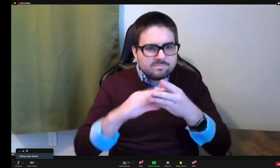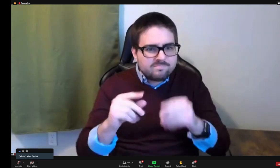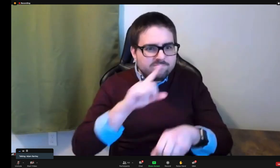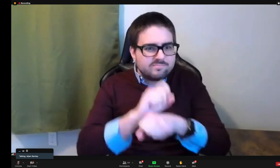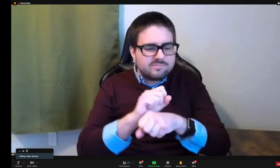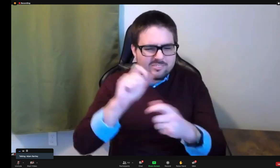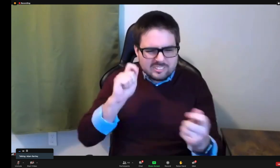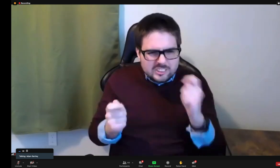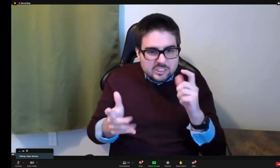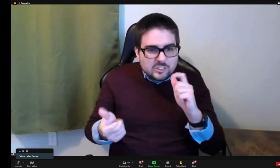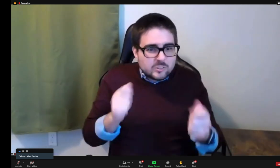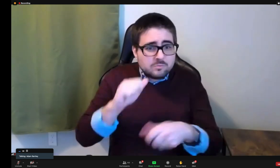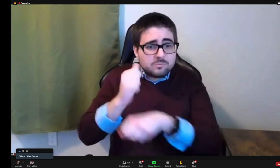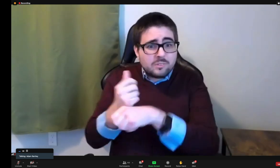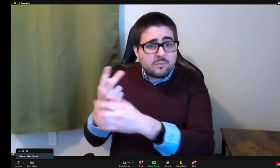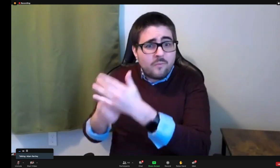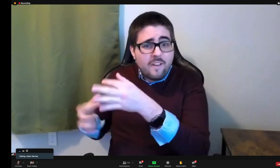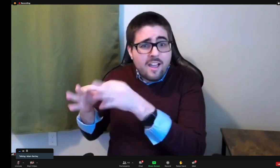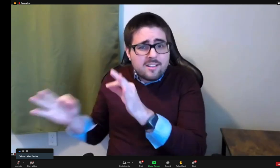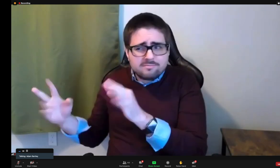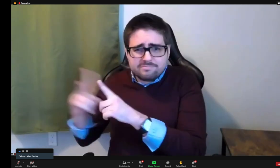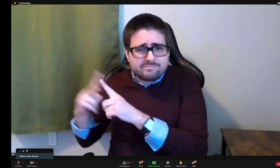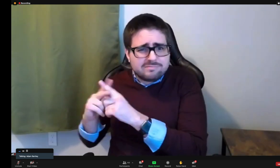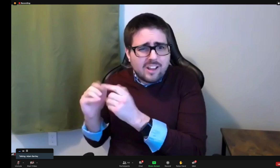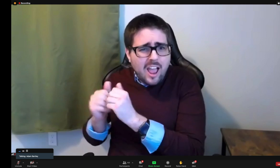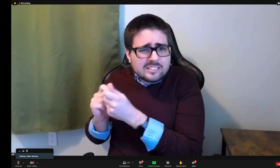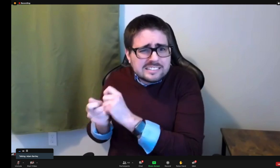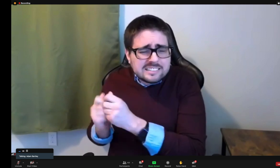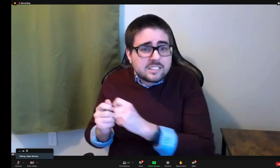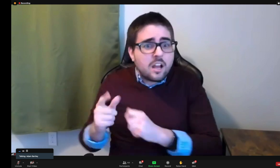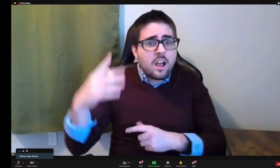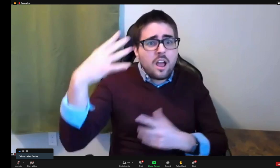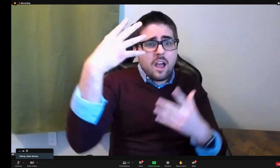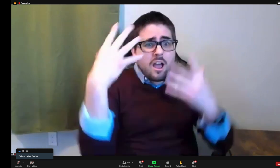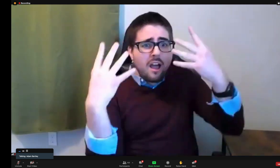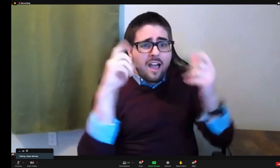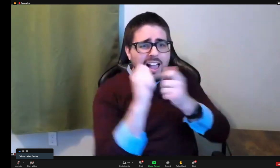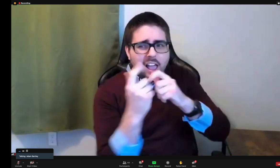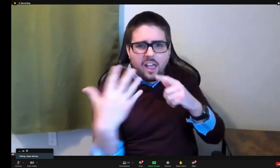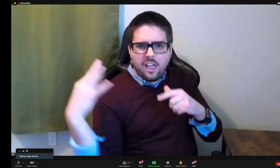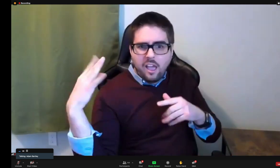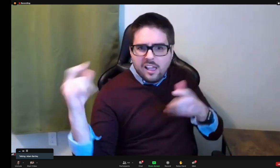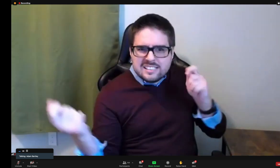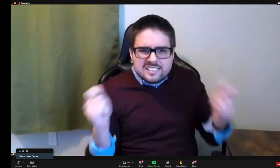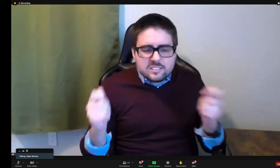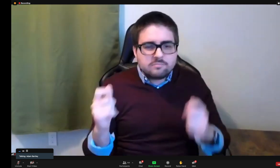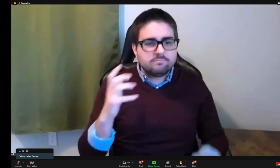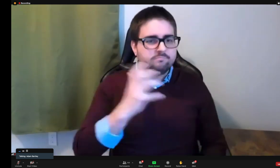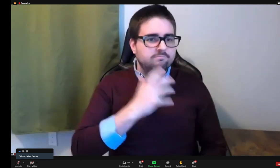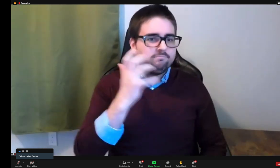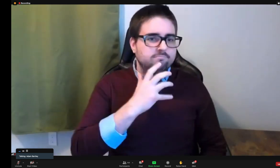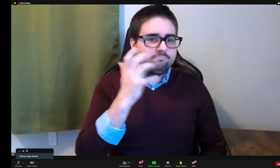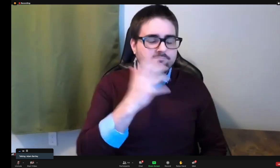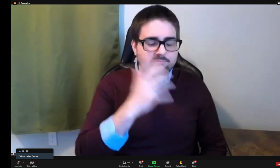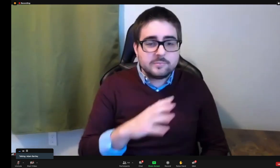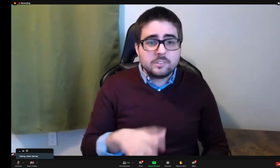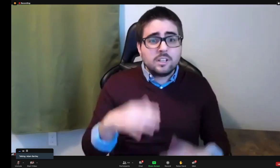Now, seeing this on-screen talent, how they had to adapt and to make sure they had multiple camera angles and all the work that went into